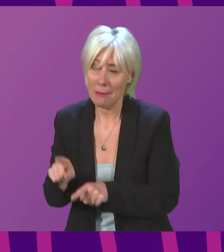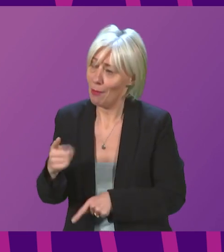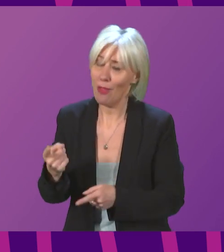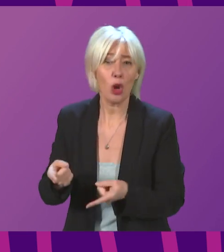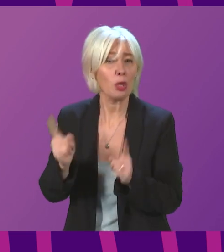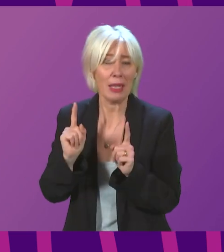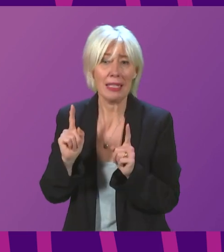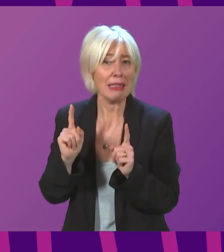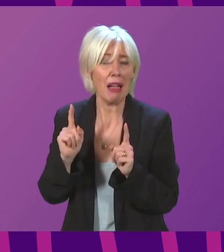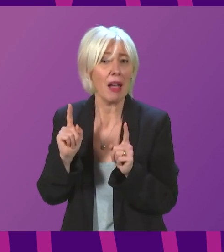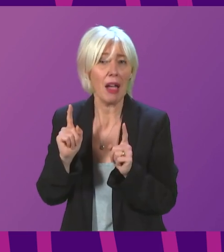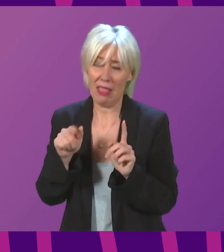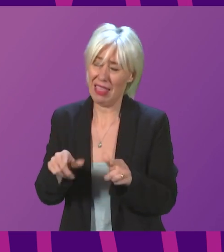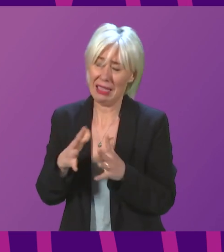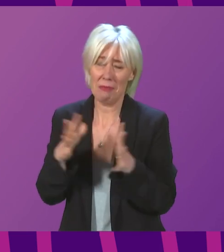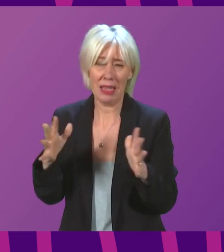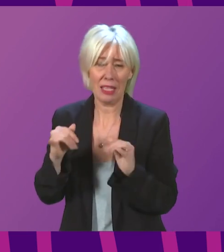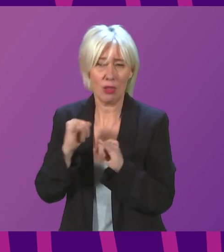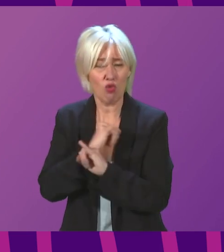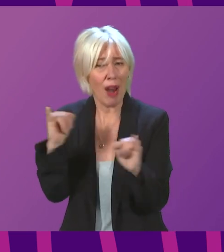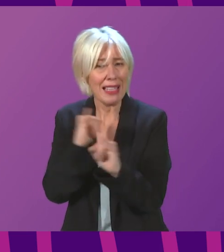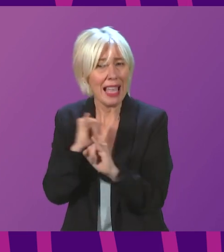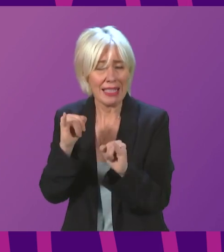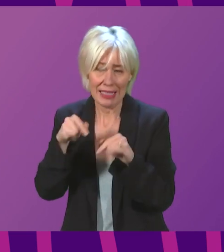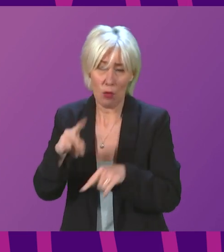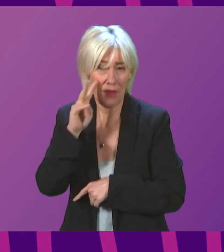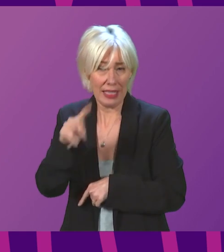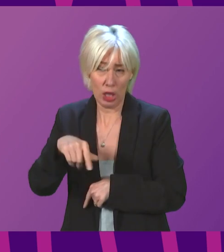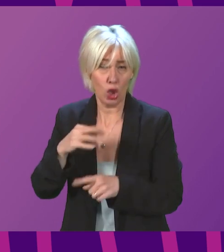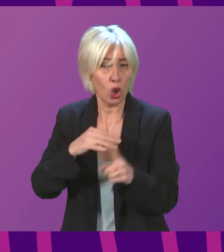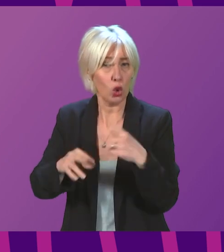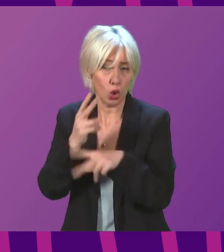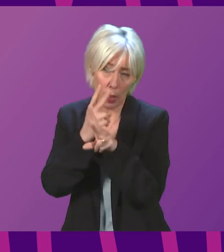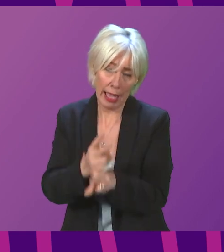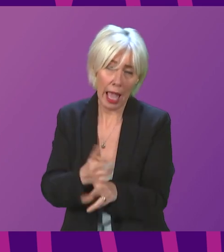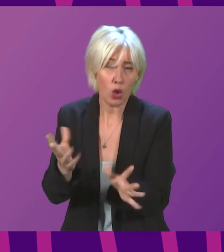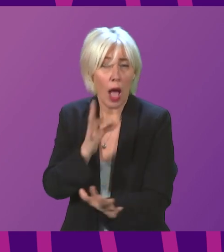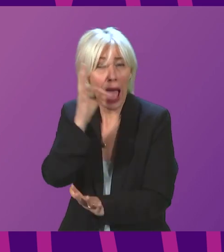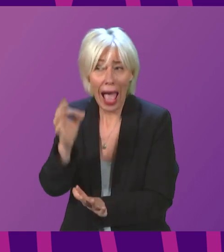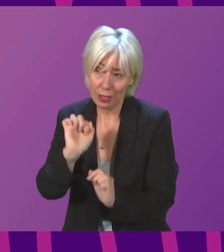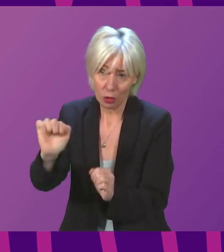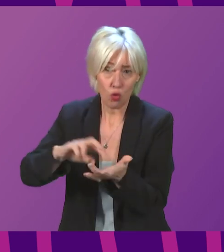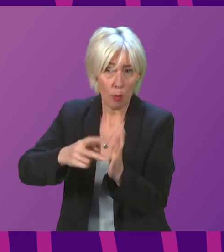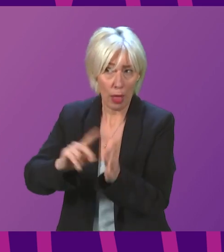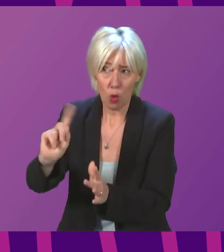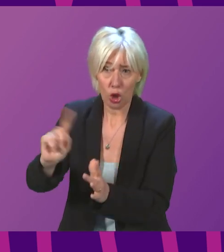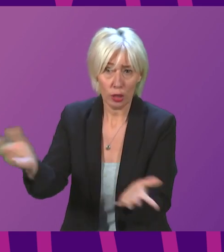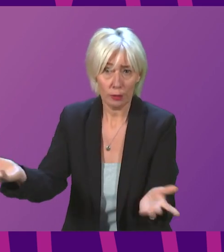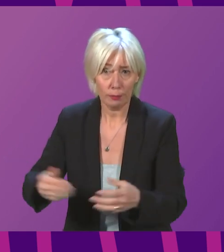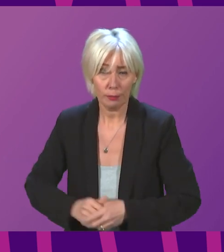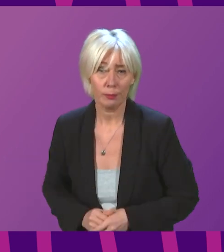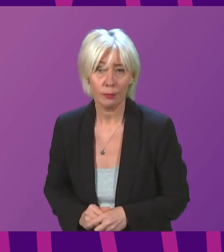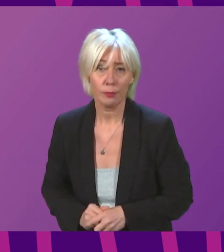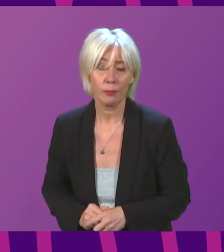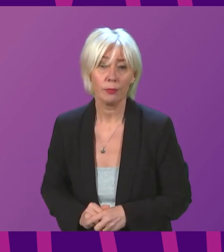acknowledge that this is the deepest crisis we have ever seen in social care. So can I ask her what is the plan? First Minister.